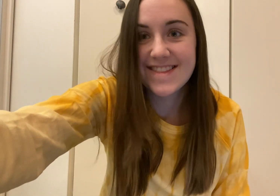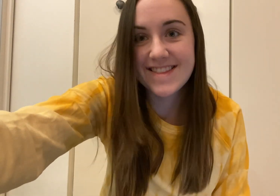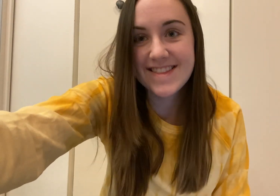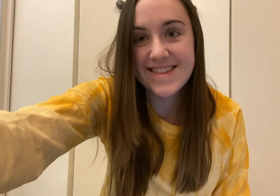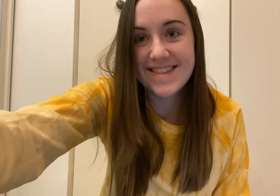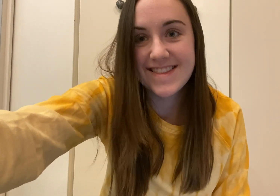there Thank you.